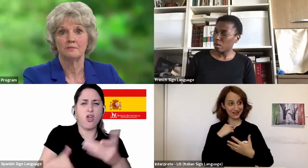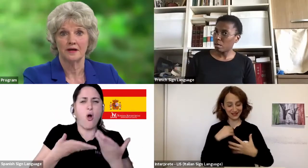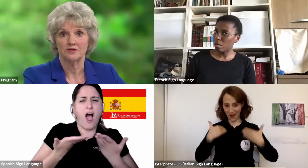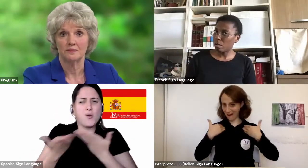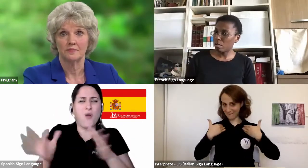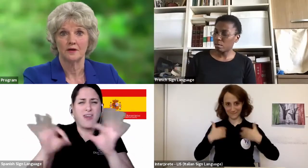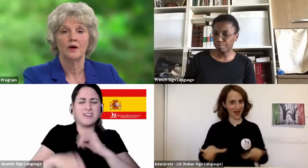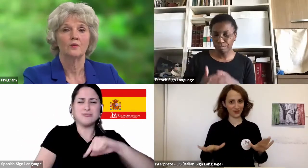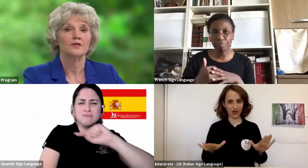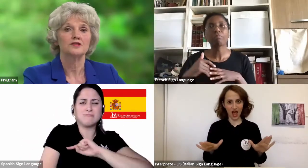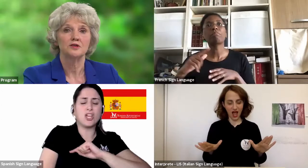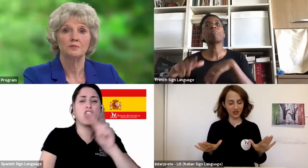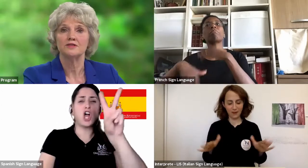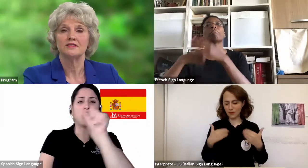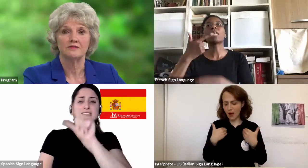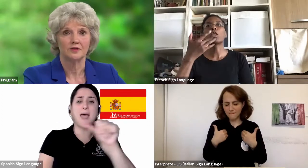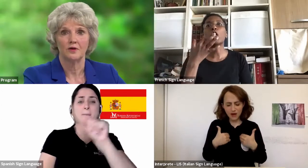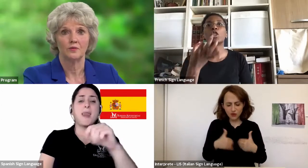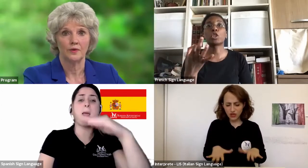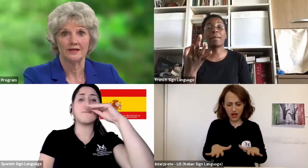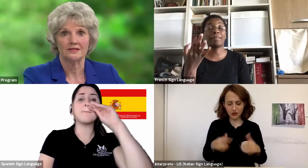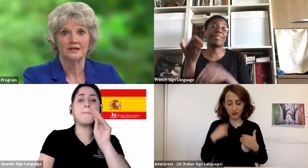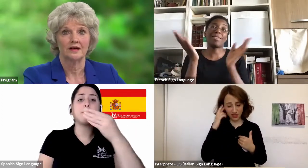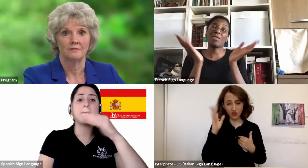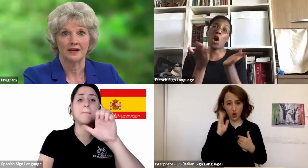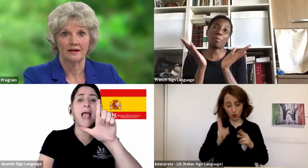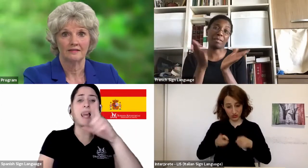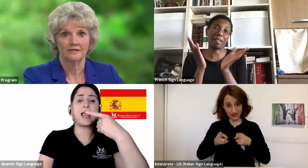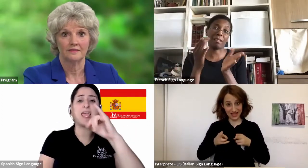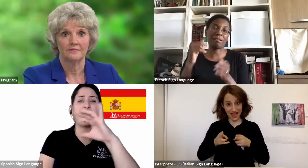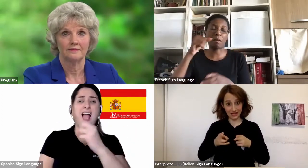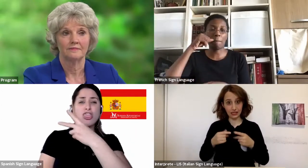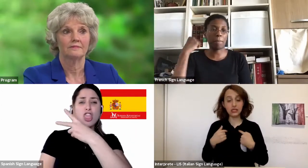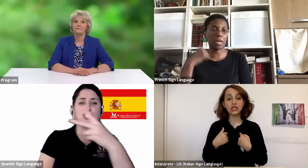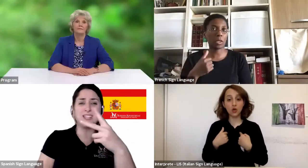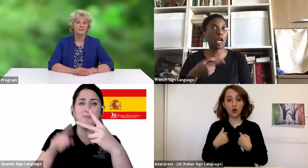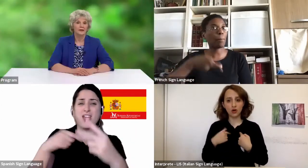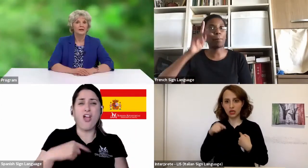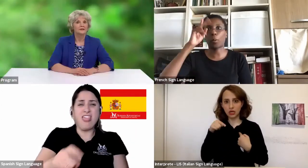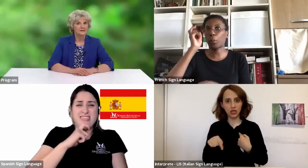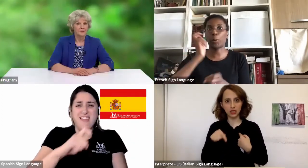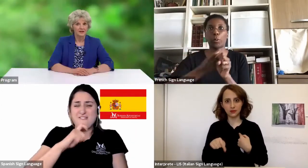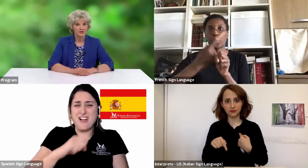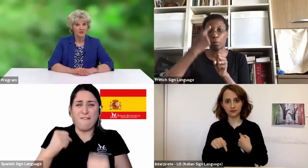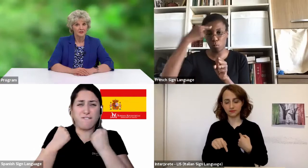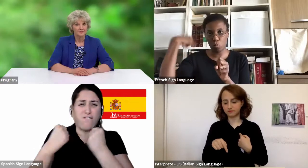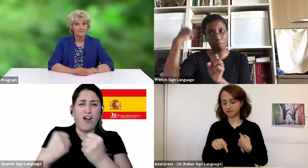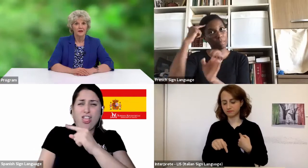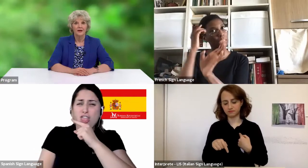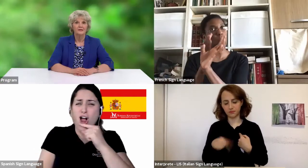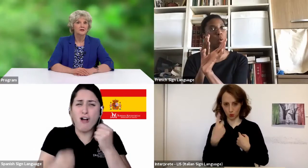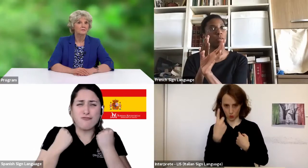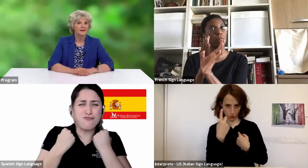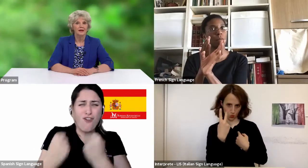hospital in Belgium were the two most difficult weeks of my life. This past year,